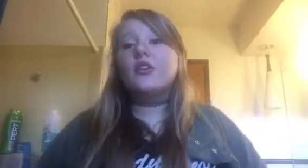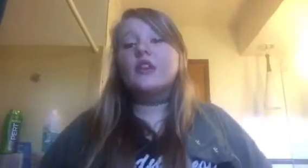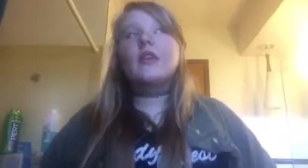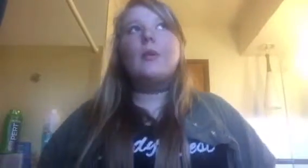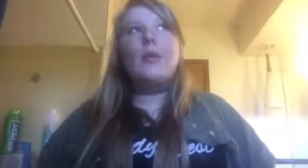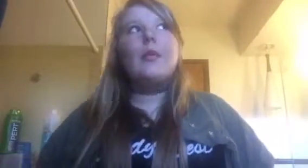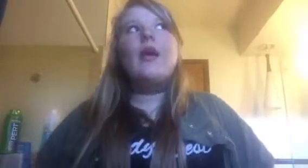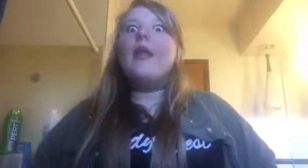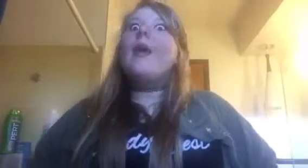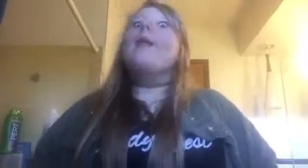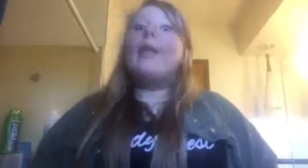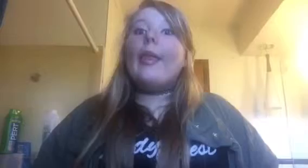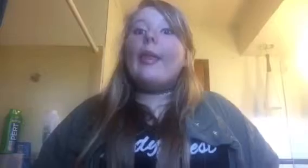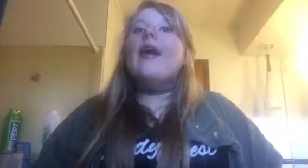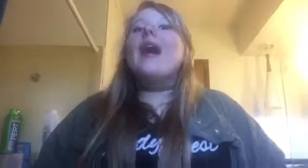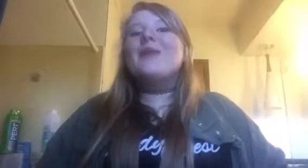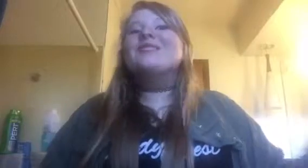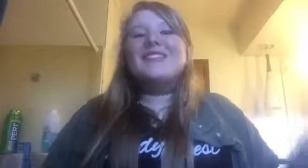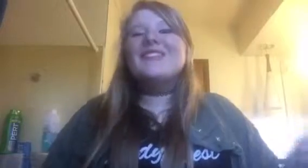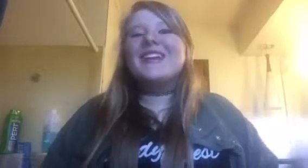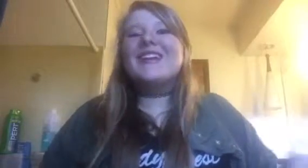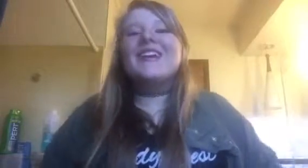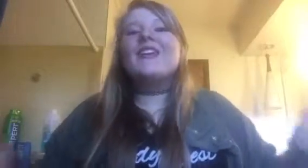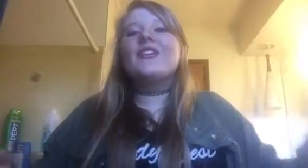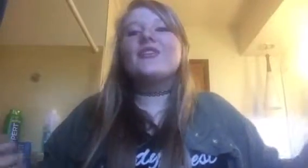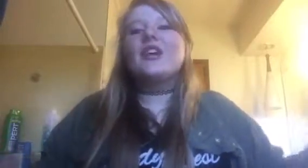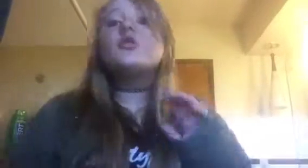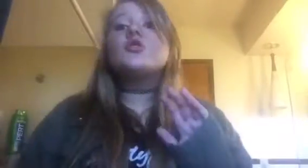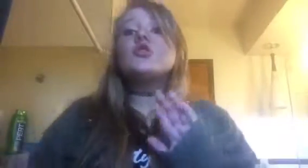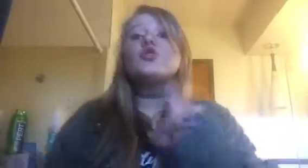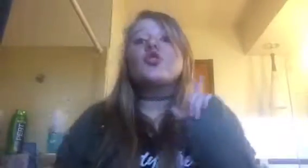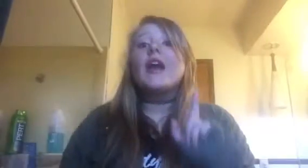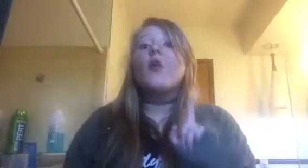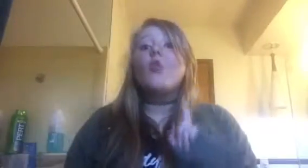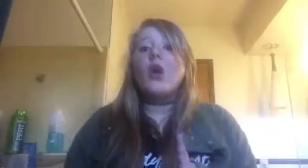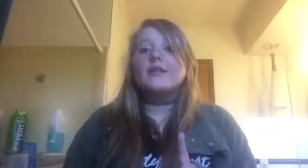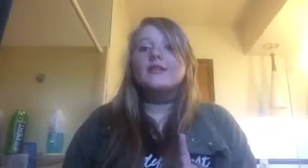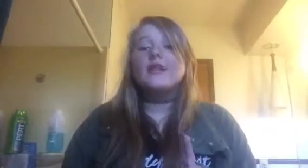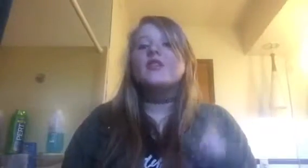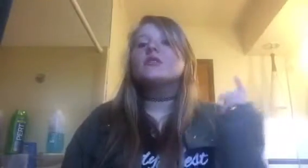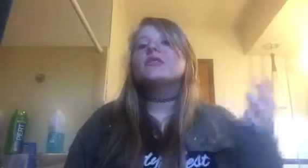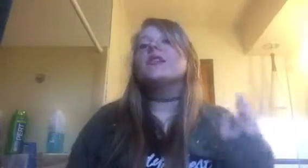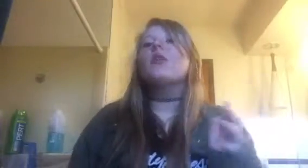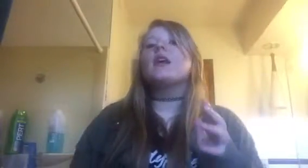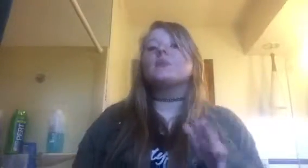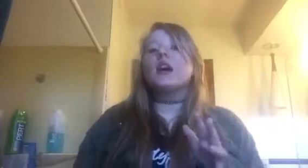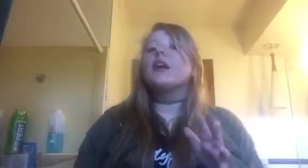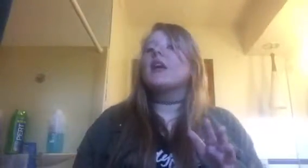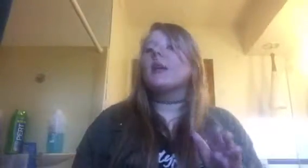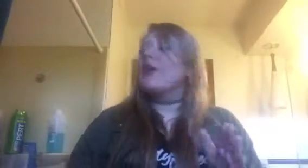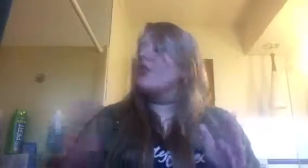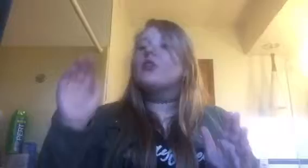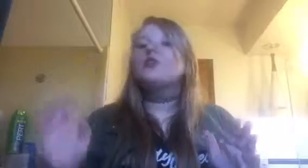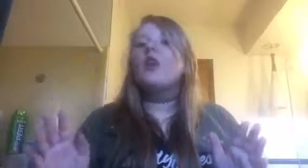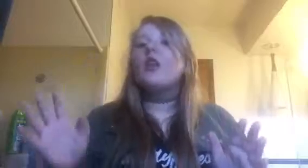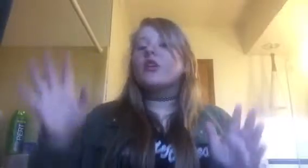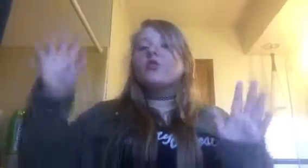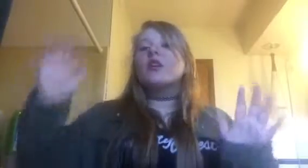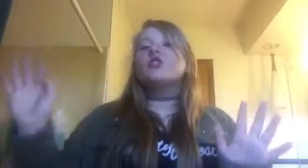a good grade. Just try it once, and you'll see what I'm talking about. They'll do all the grunge